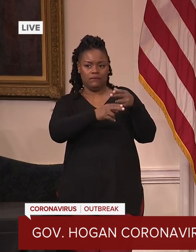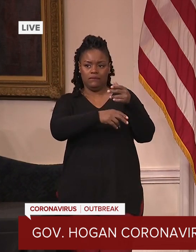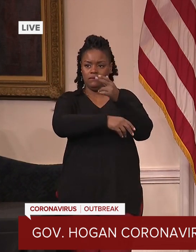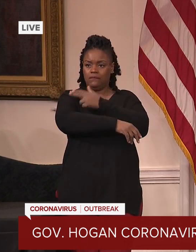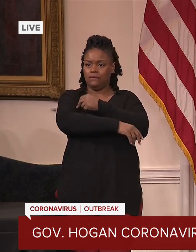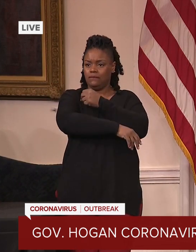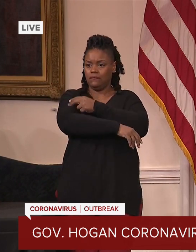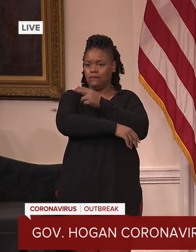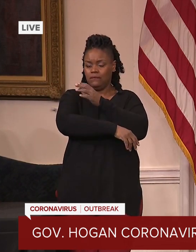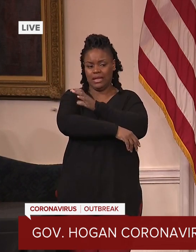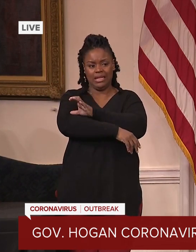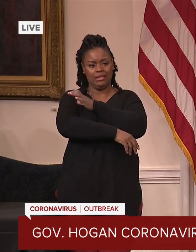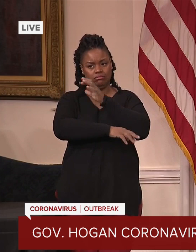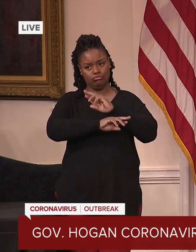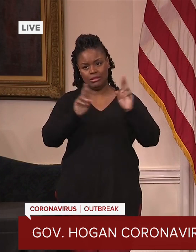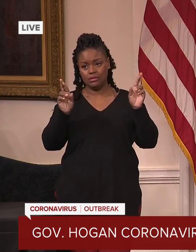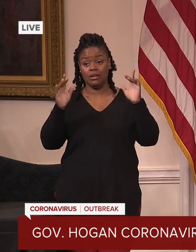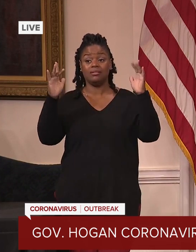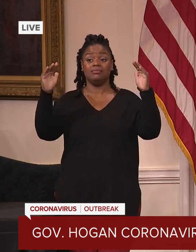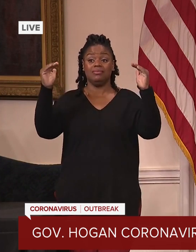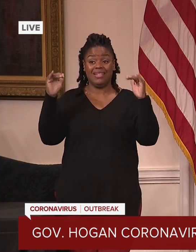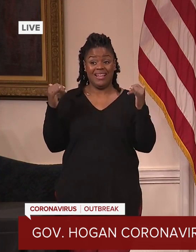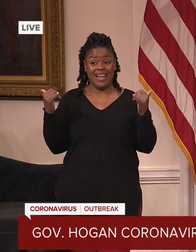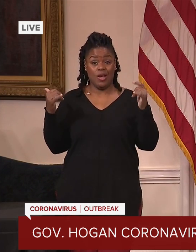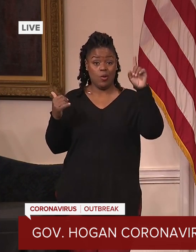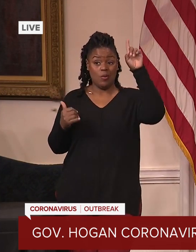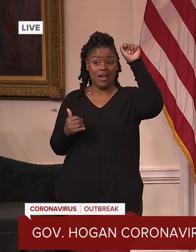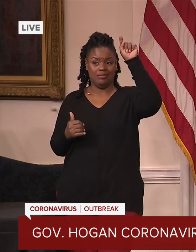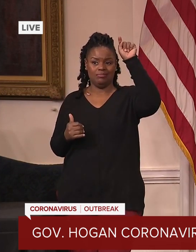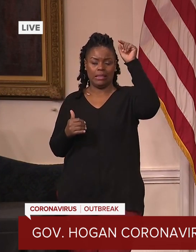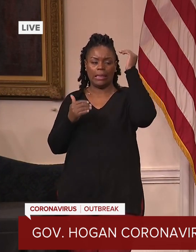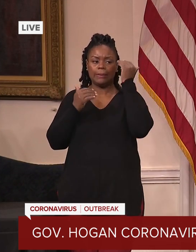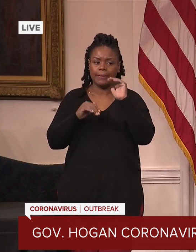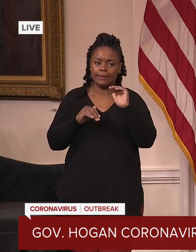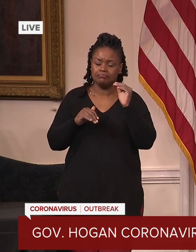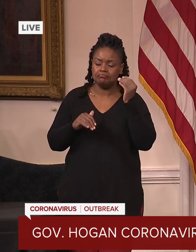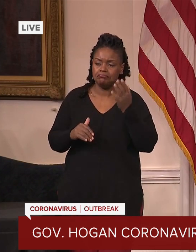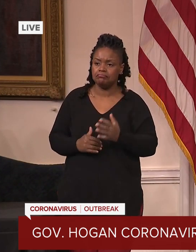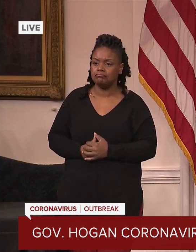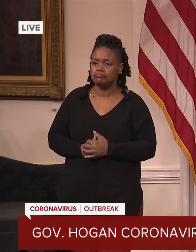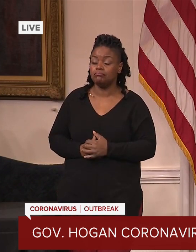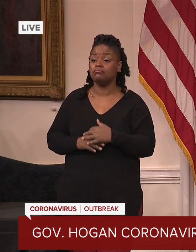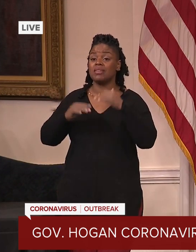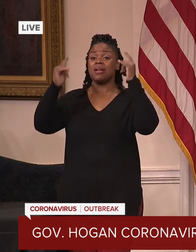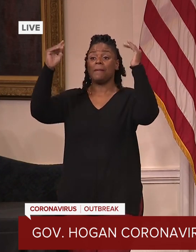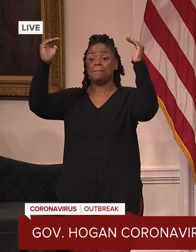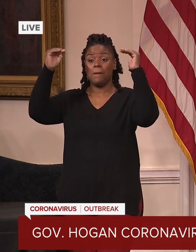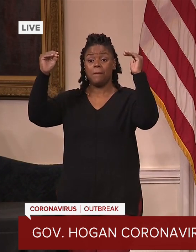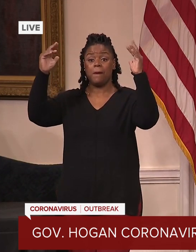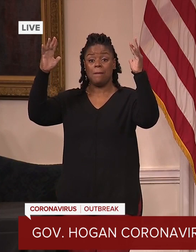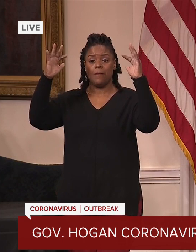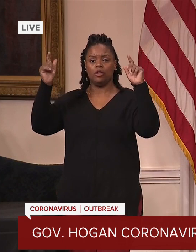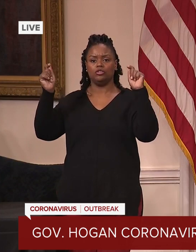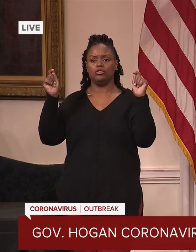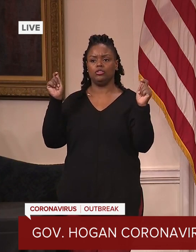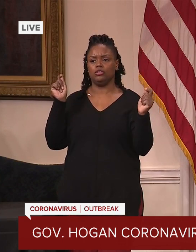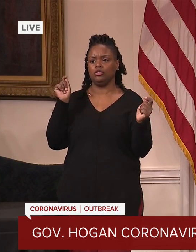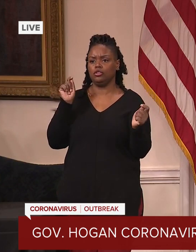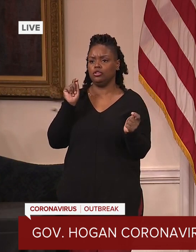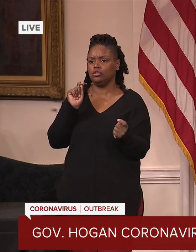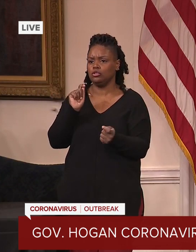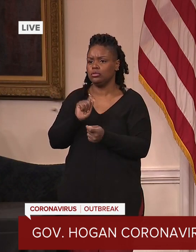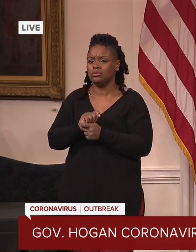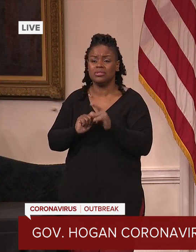different. It's a whole different mission. But as we get into the general populations, this thing is going to grow and change, I'm sure, as it did with, you know, testing.